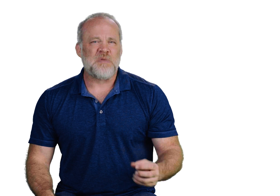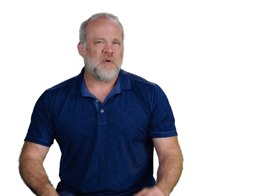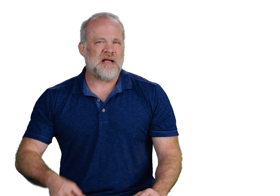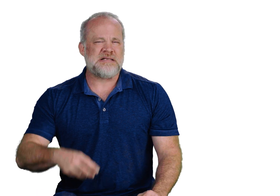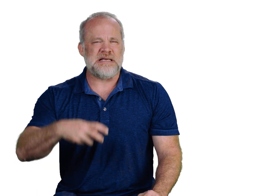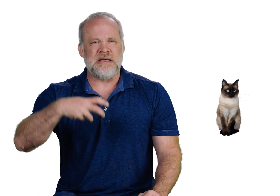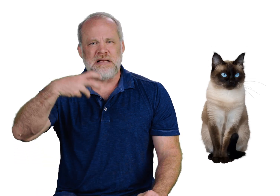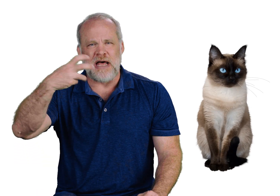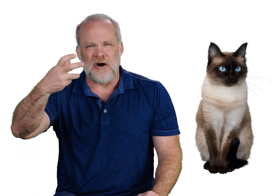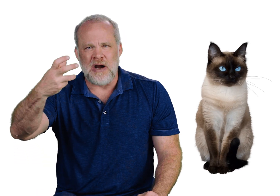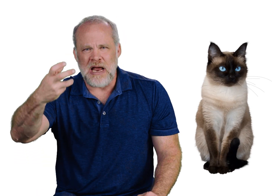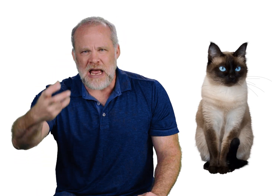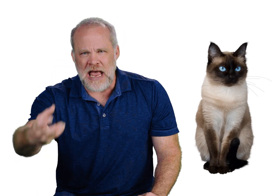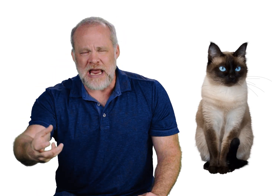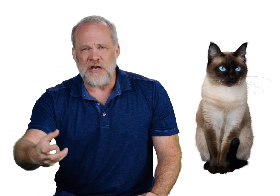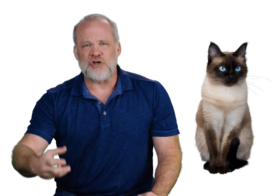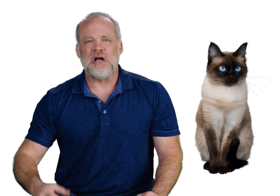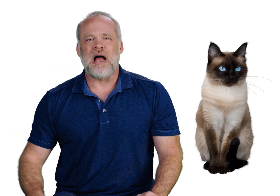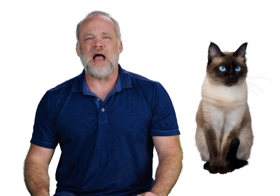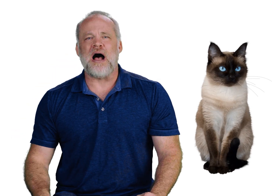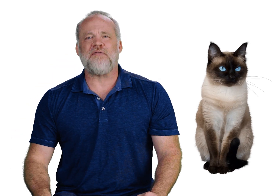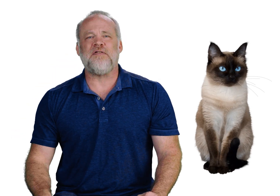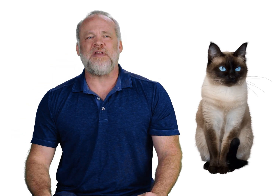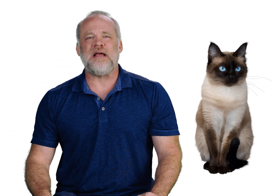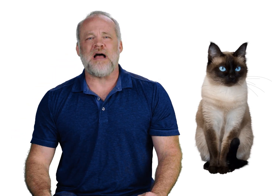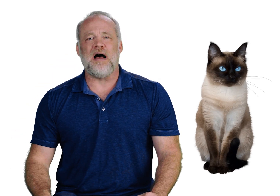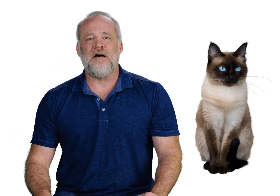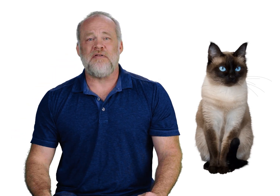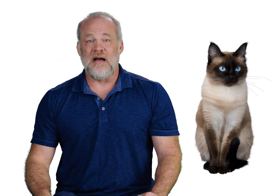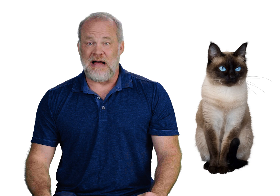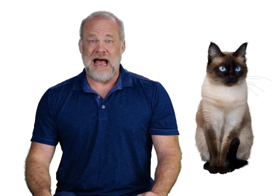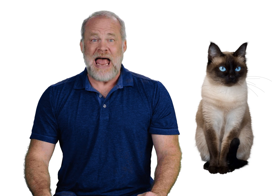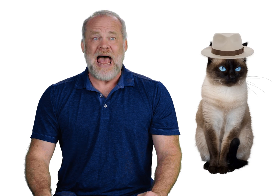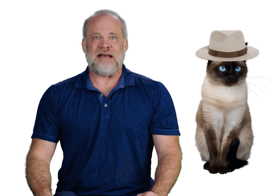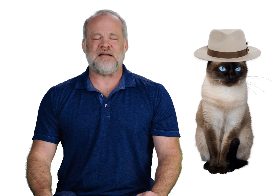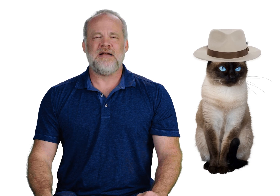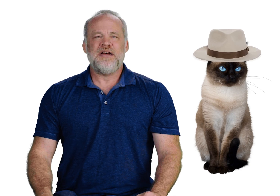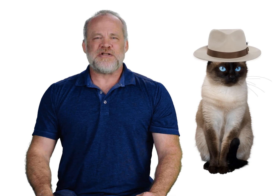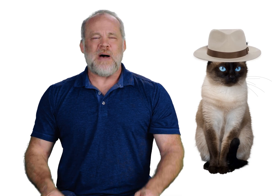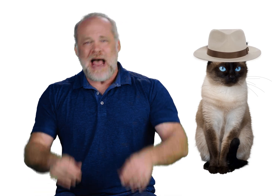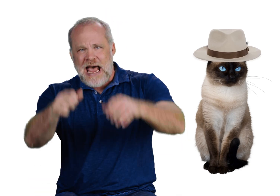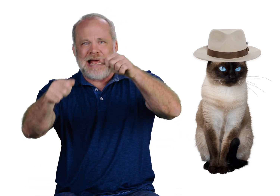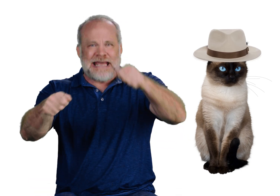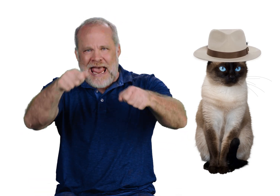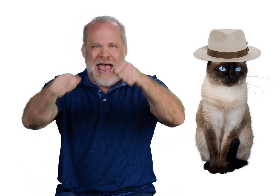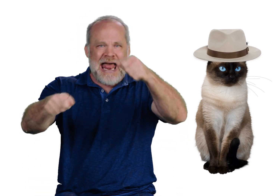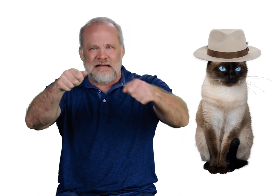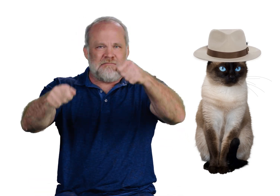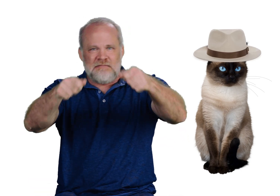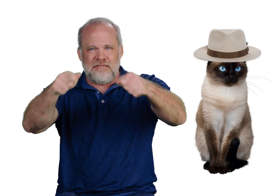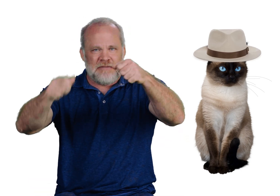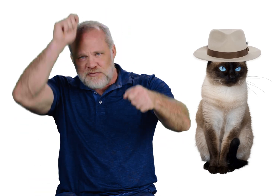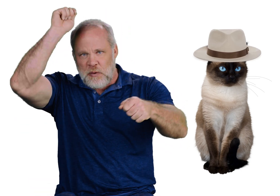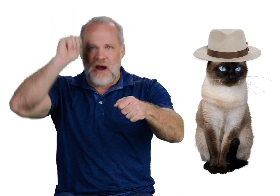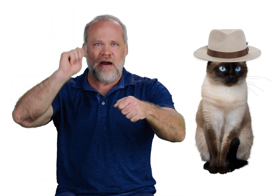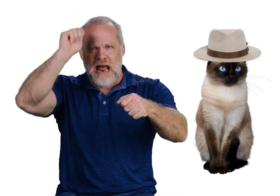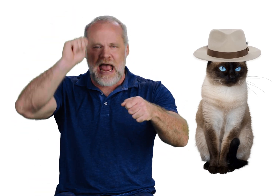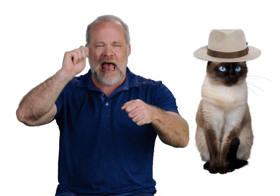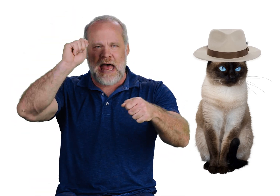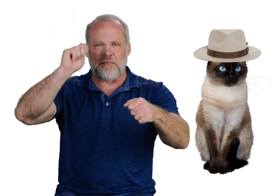When I see the letter H, I often think of a hat. So, I got a cat. He's wearing a hat